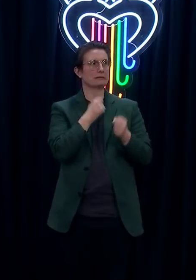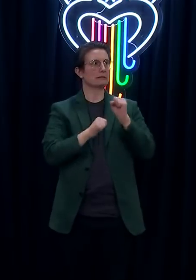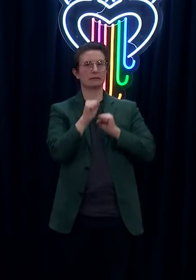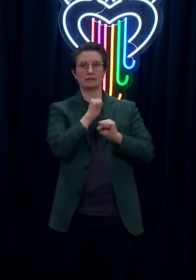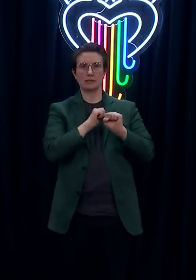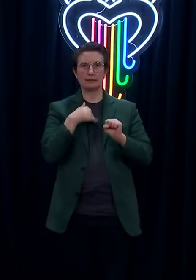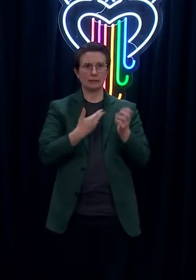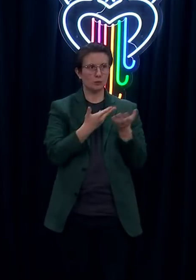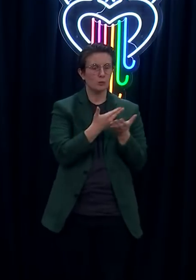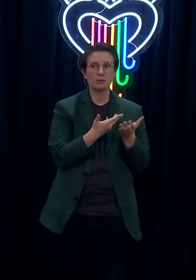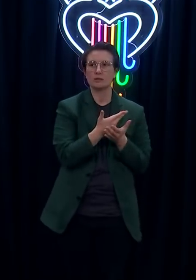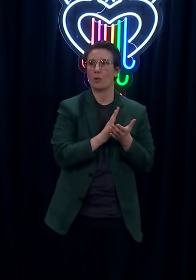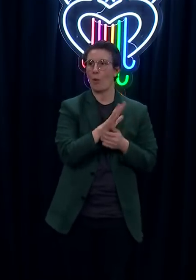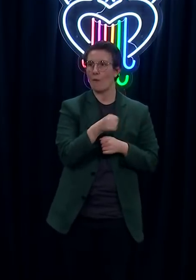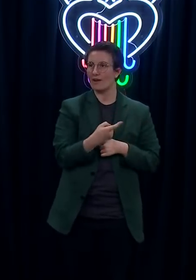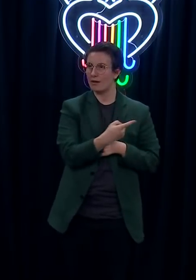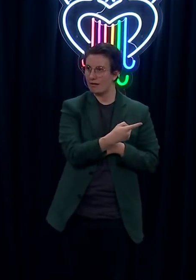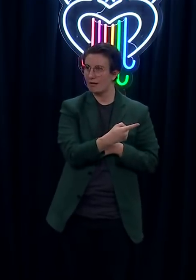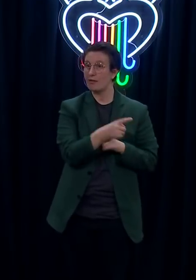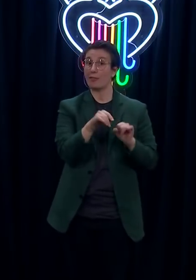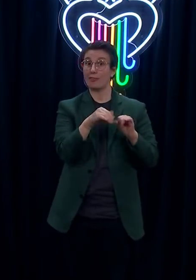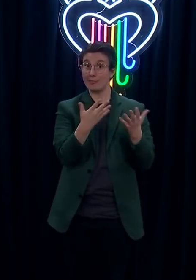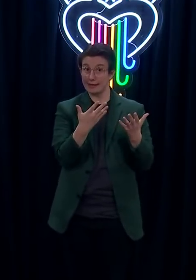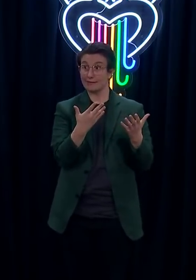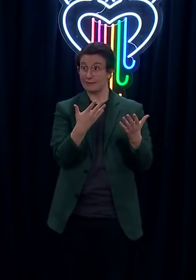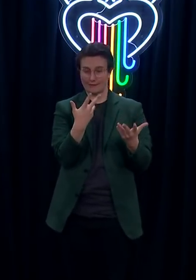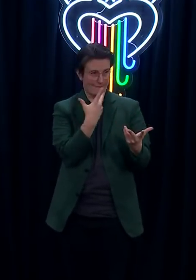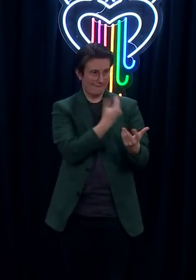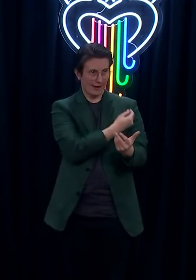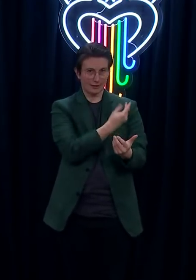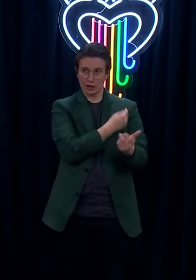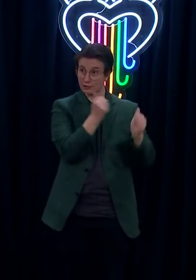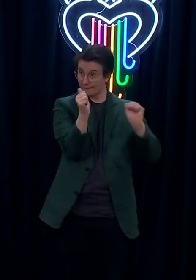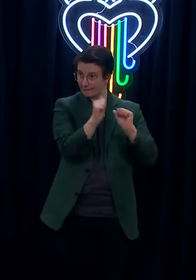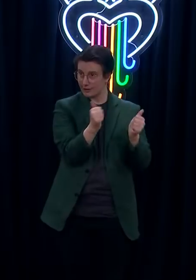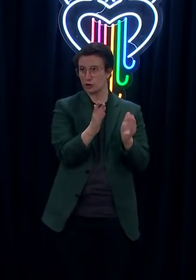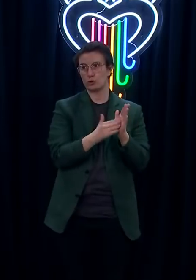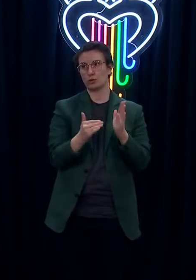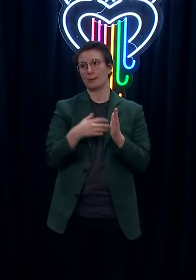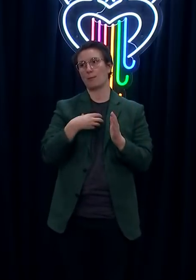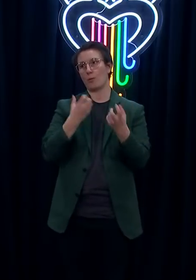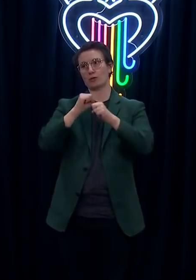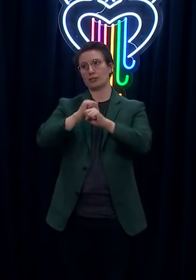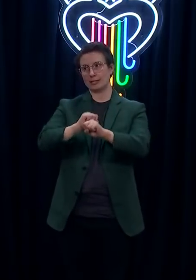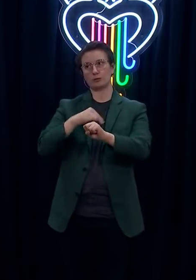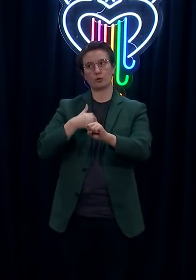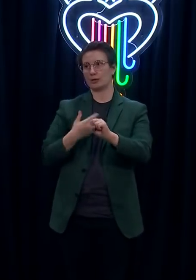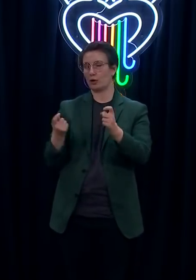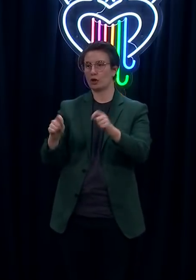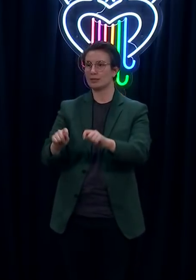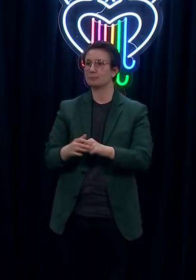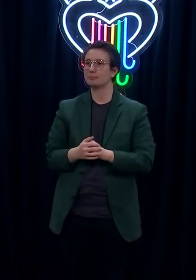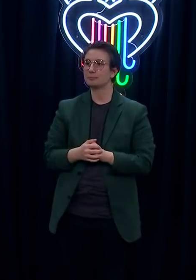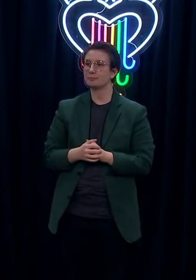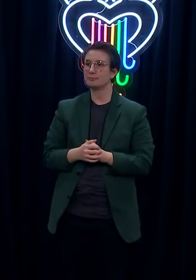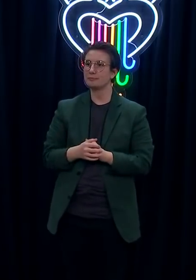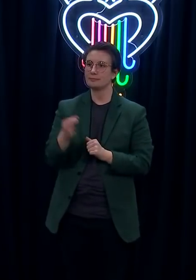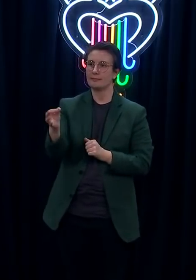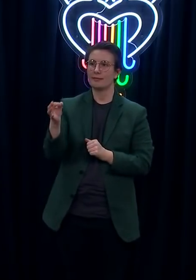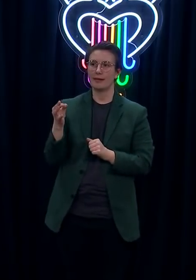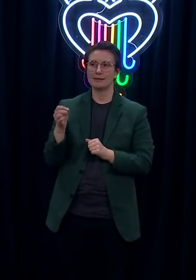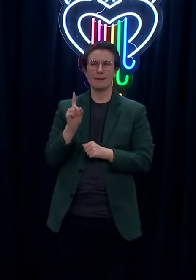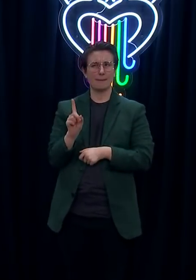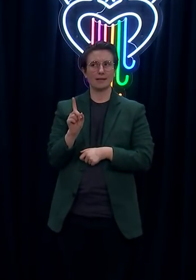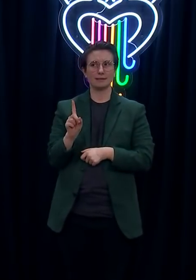hard on over the coming weeks and months. Just last thing, understand that but it doesn't, don't you require a lot of people to be double